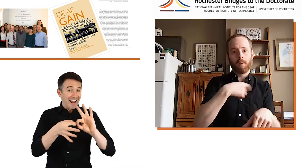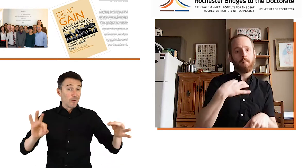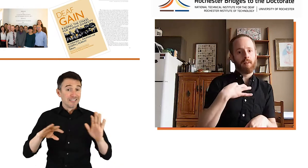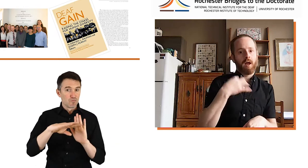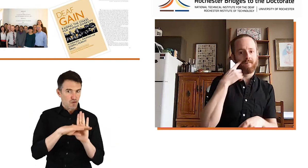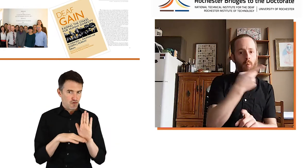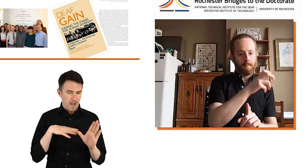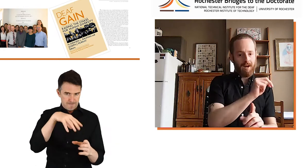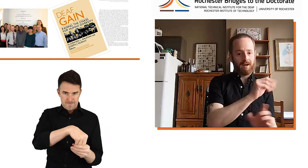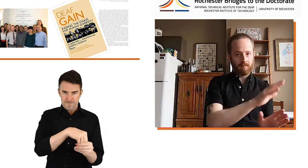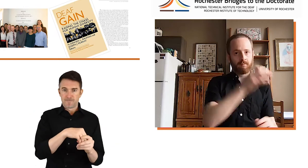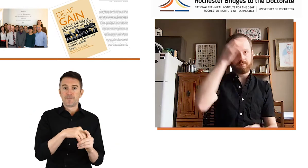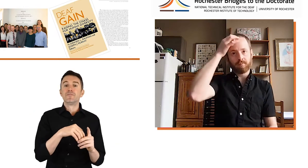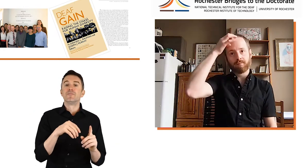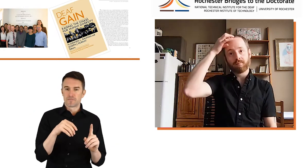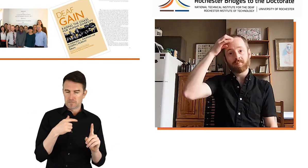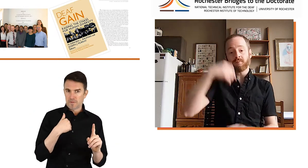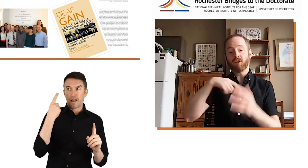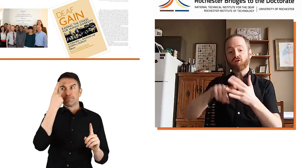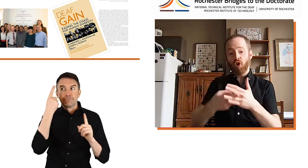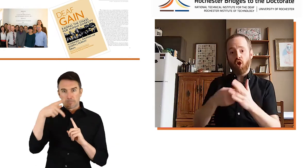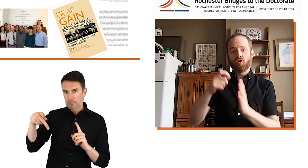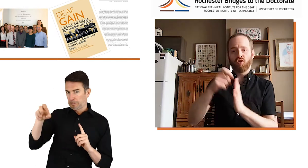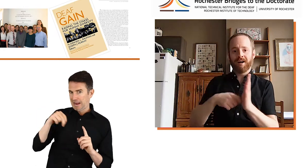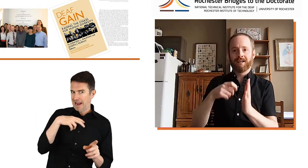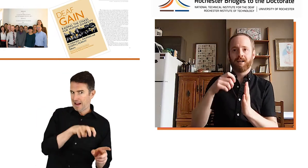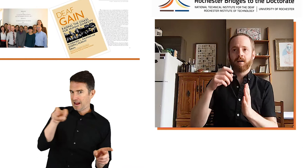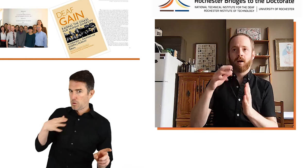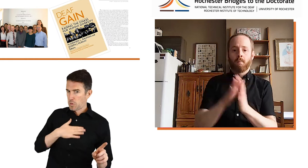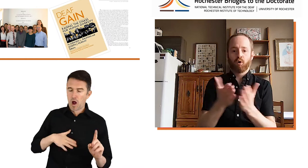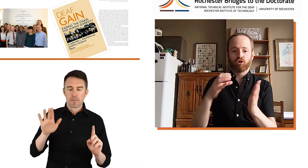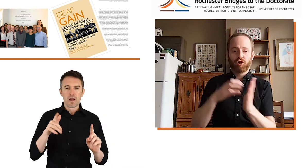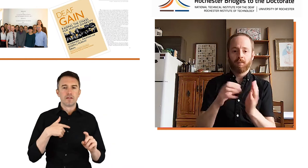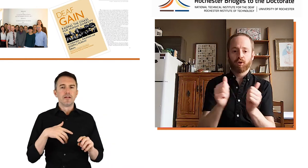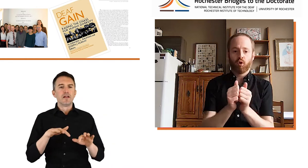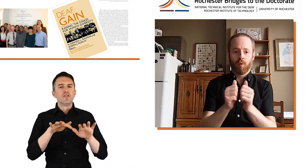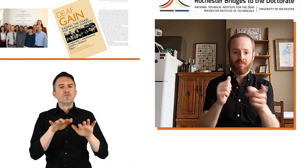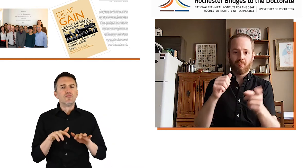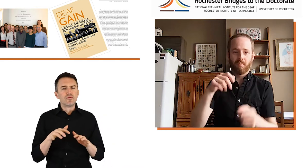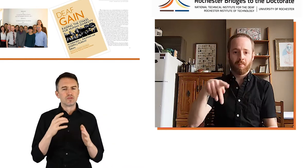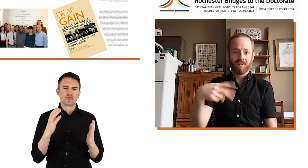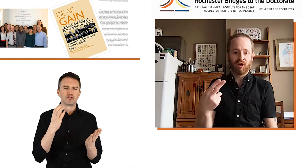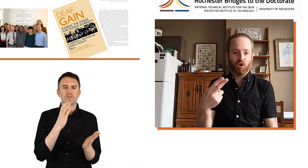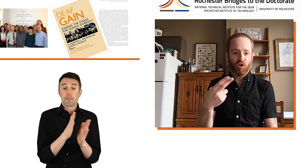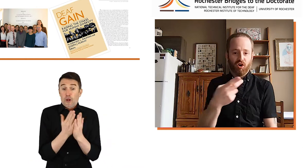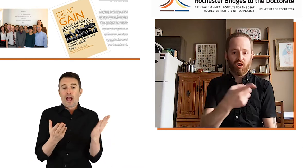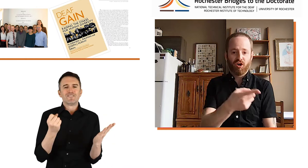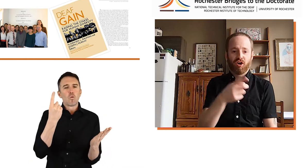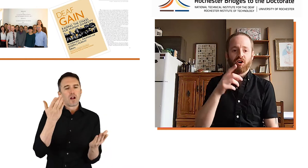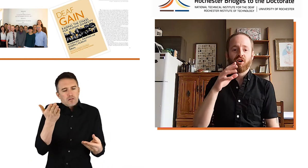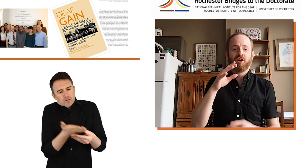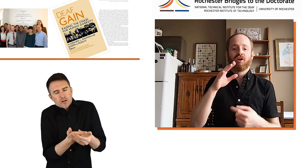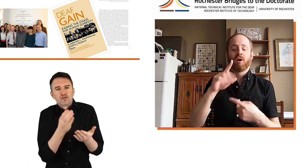and around that same time I was applying for the PEN program, but at that time I started writing a book chapter with Peter